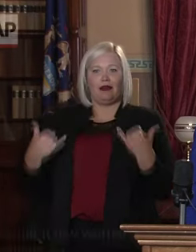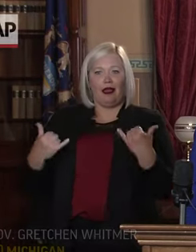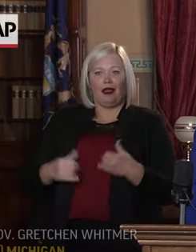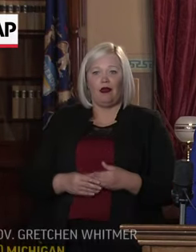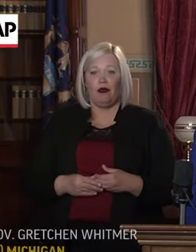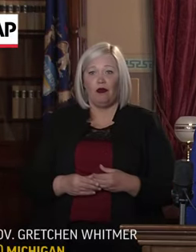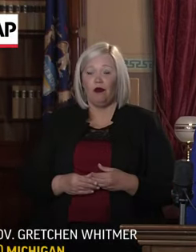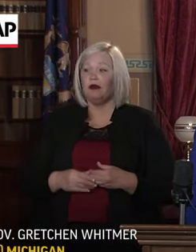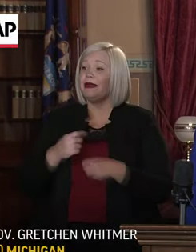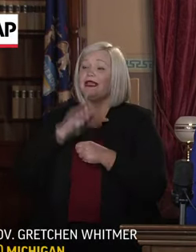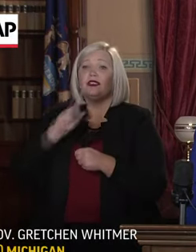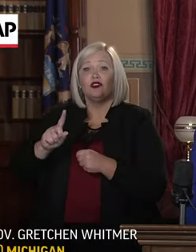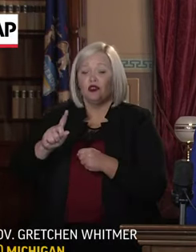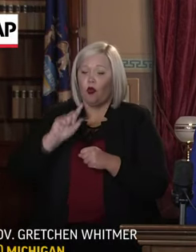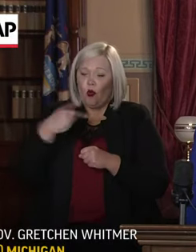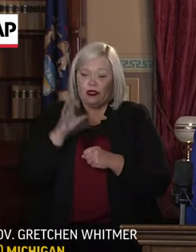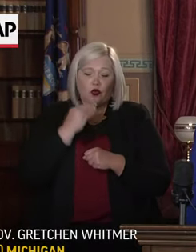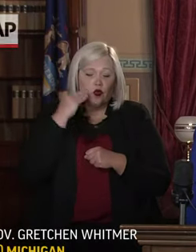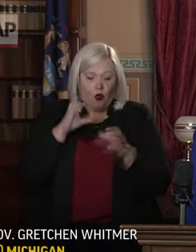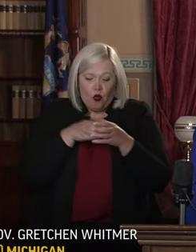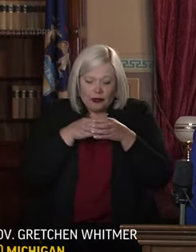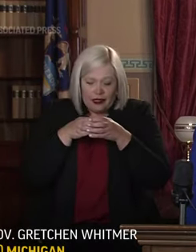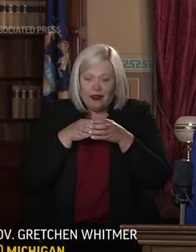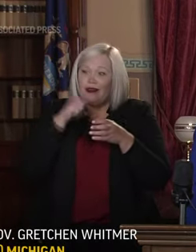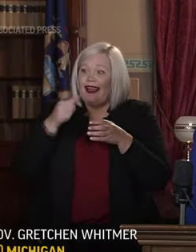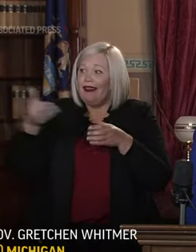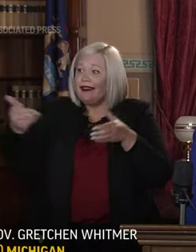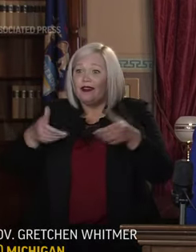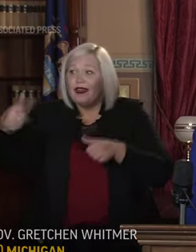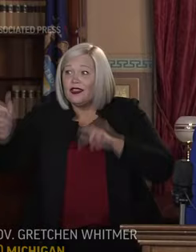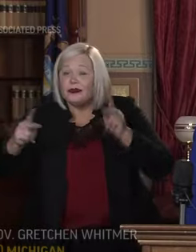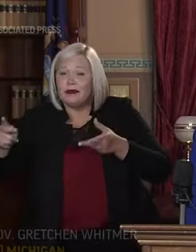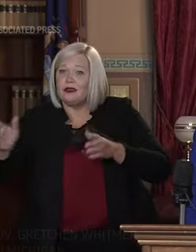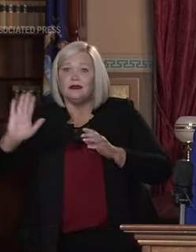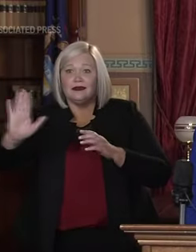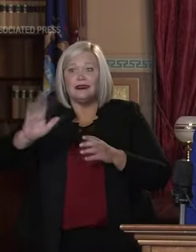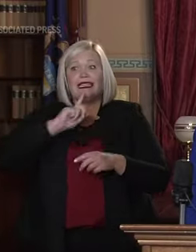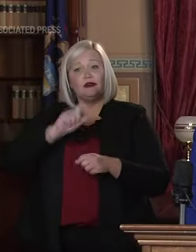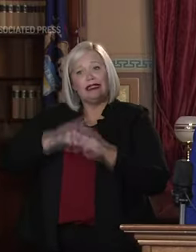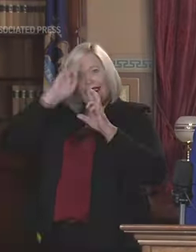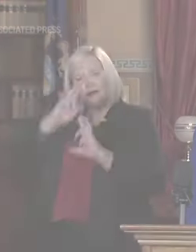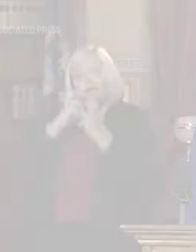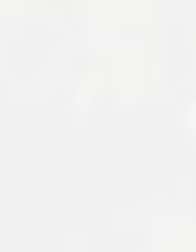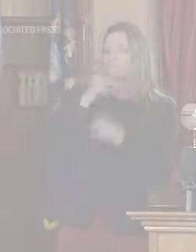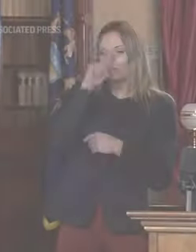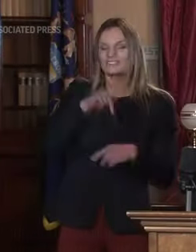By not gathering with people outside of your household this Thanksgiving, it is an act of kindness and love.